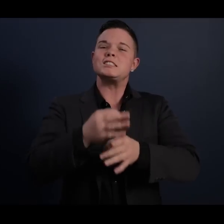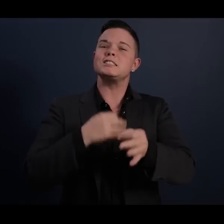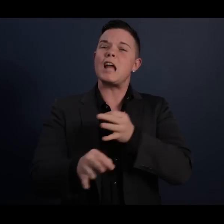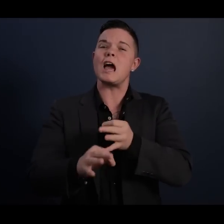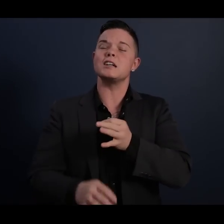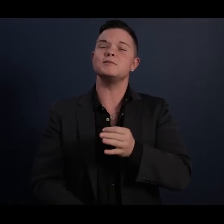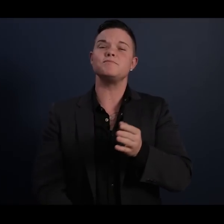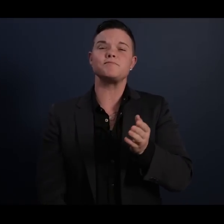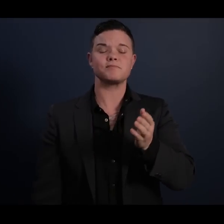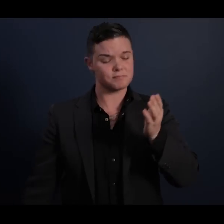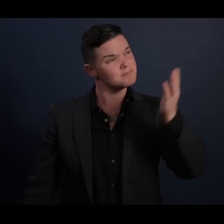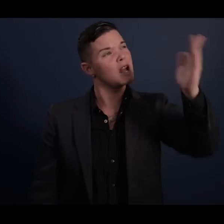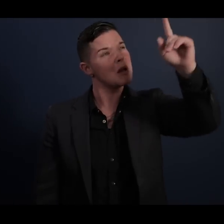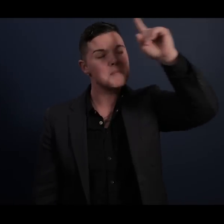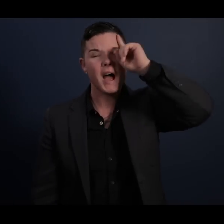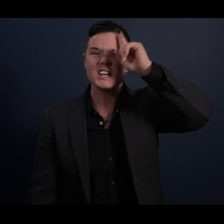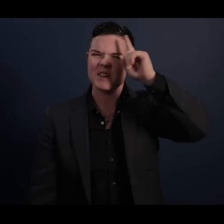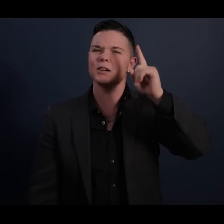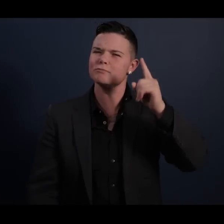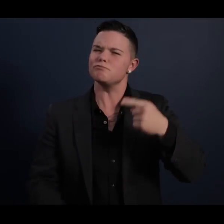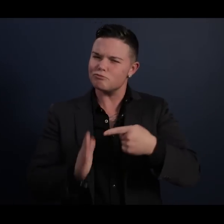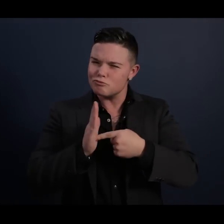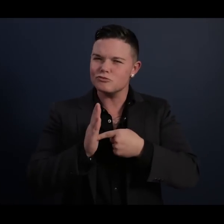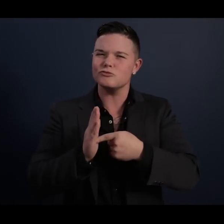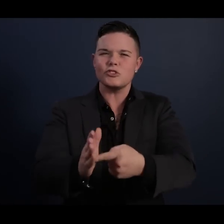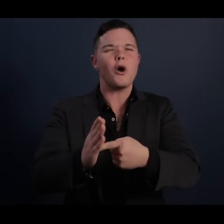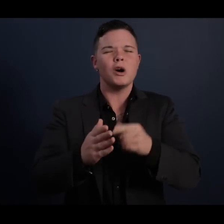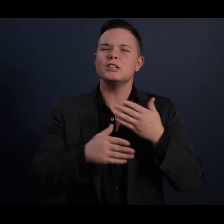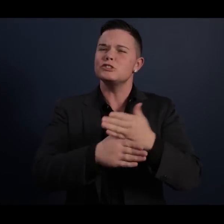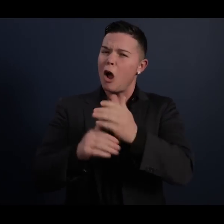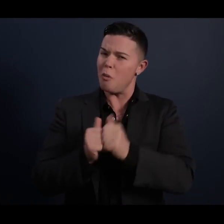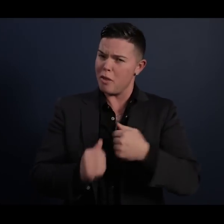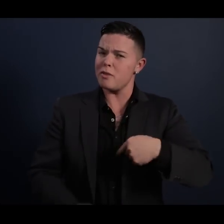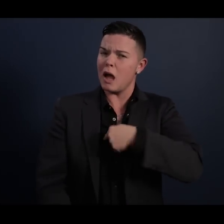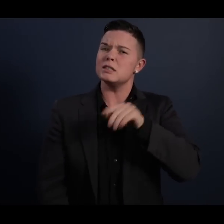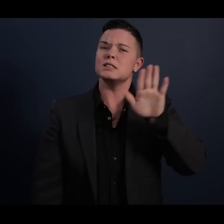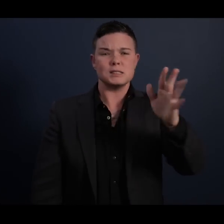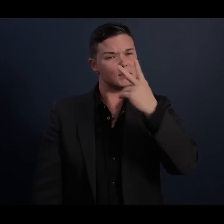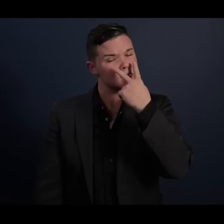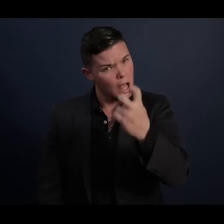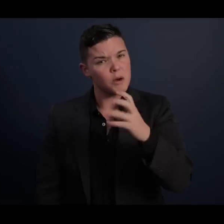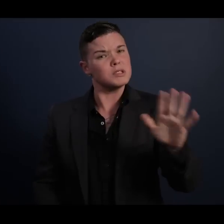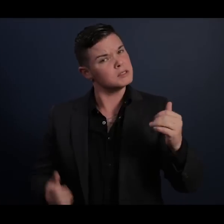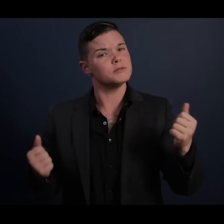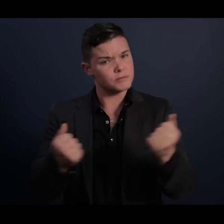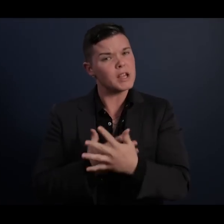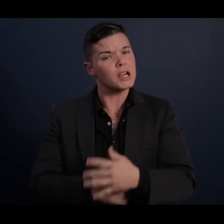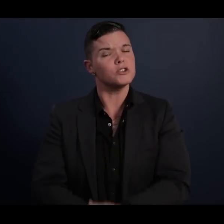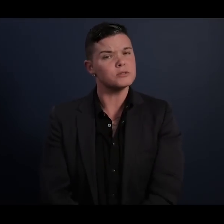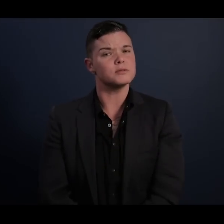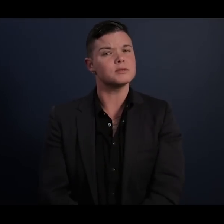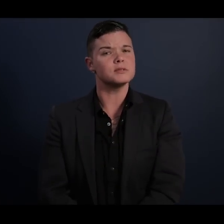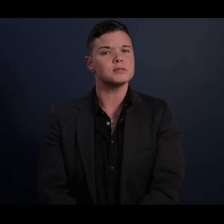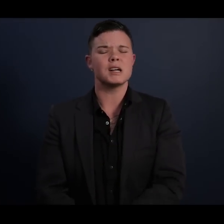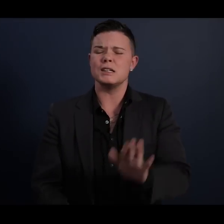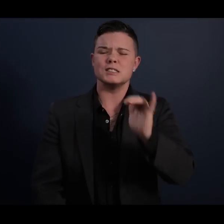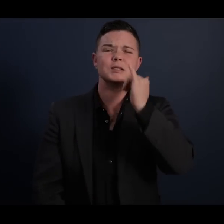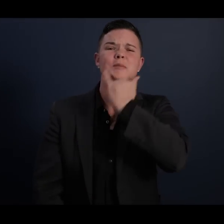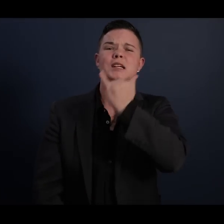Instead, Madiba insisted on sharing with us his doubts and his fears, his milk miscalculations,